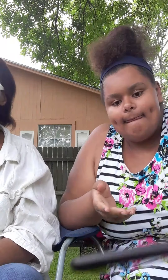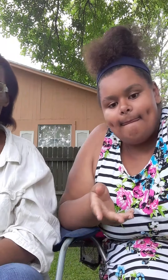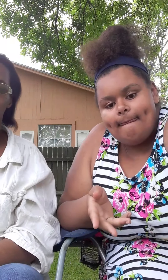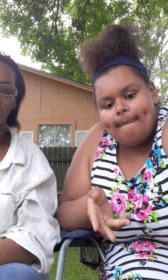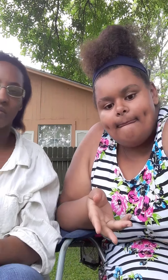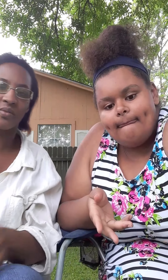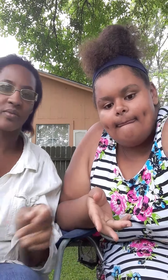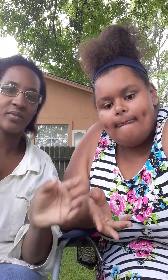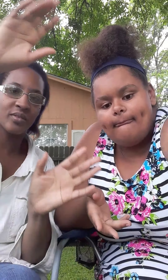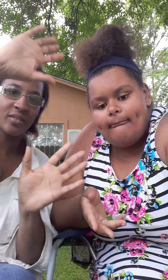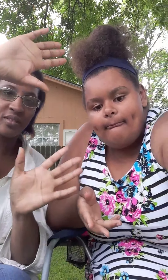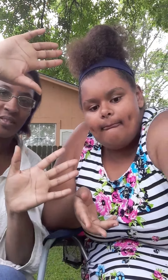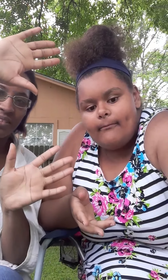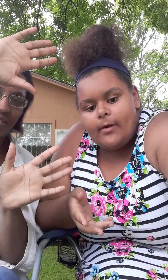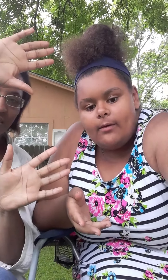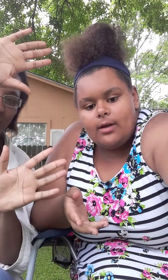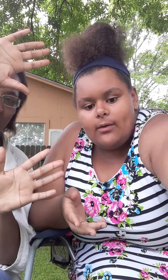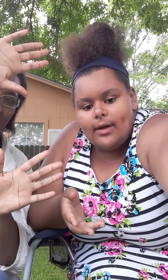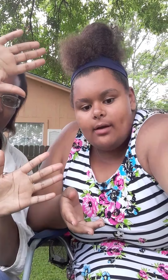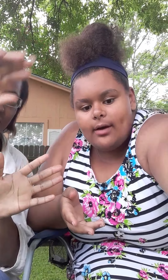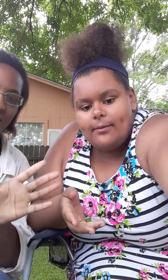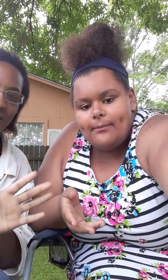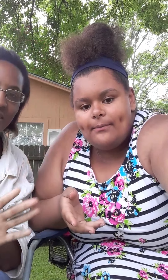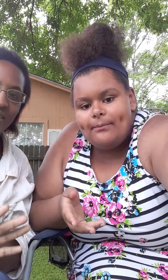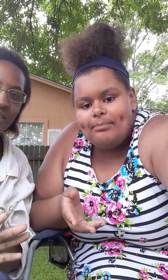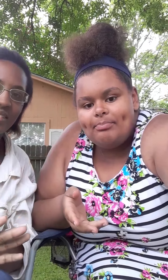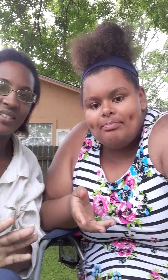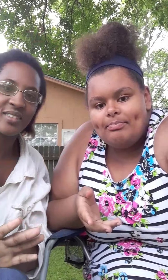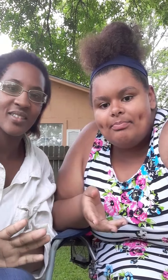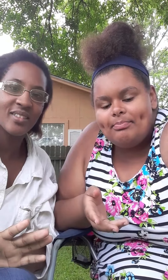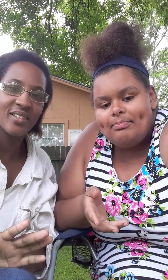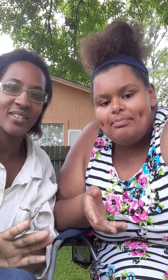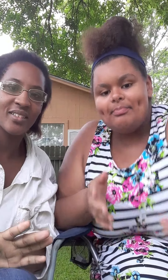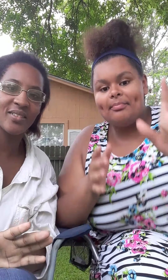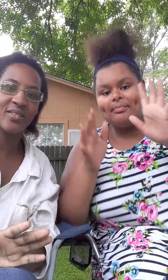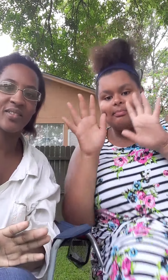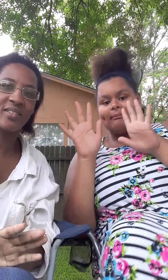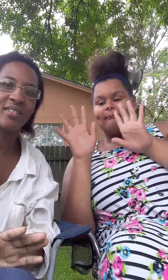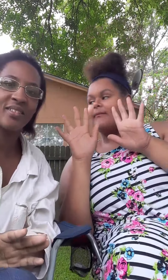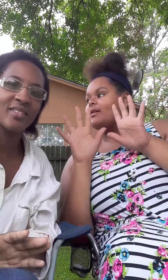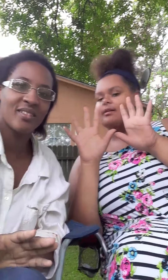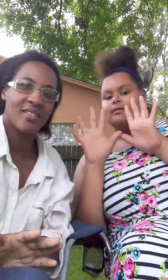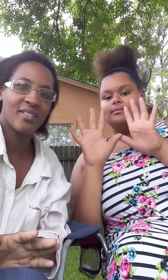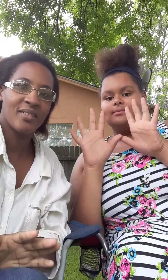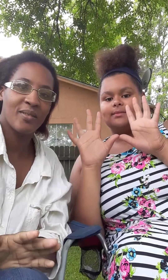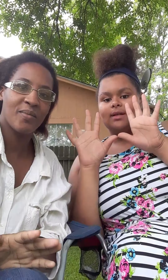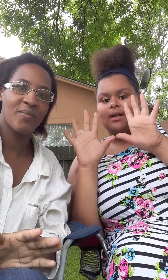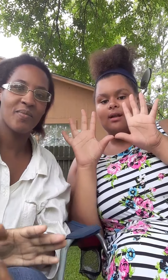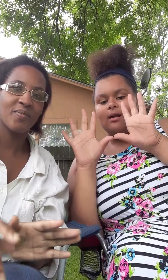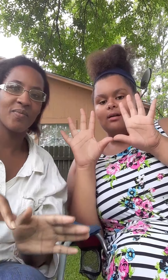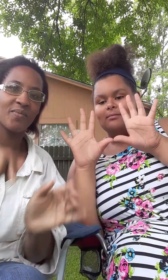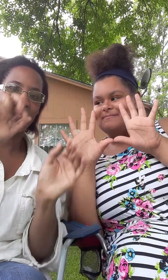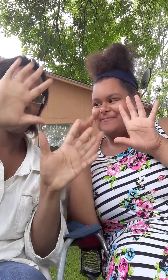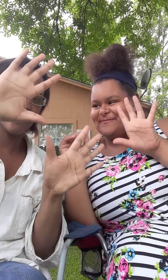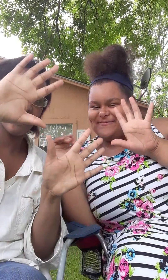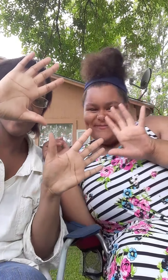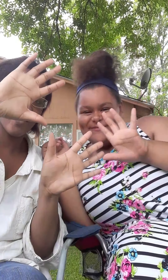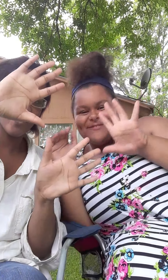All right, never have I ever. Oh, no, no, wait. Okay. All right, never have I ever. Freaks edition. Let's see how much of a freak you are. Put a